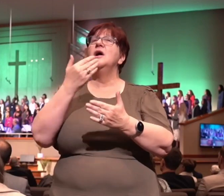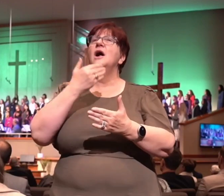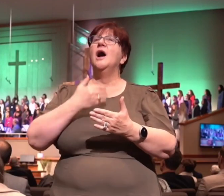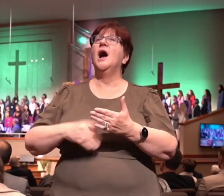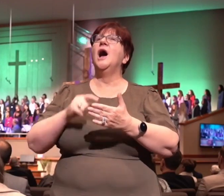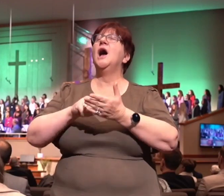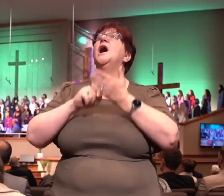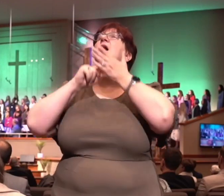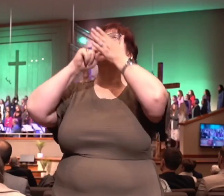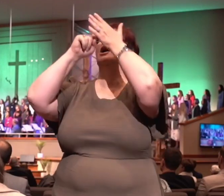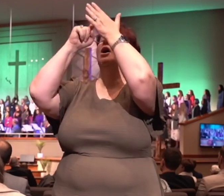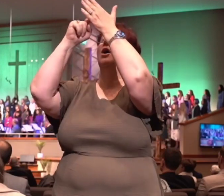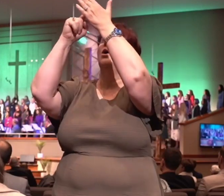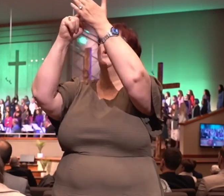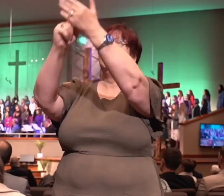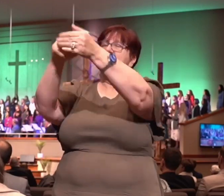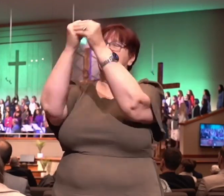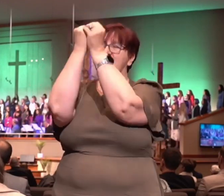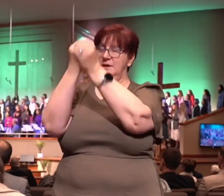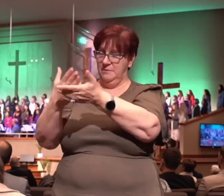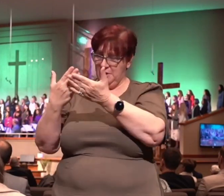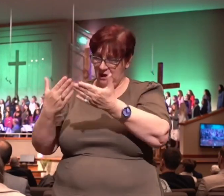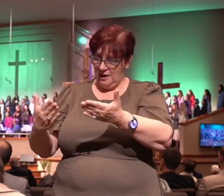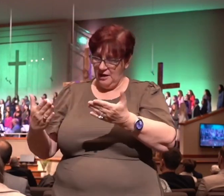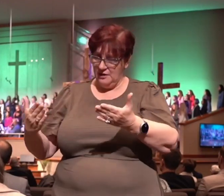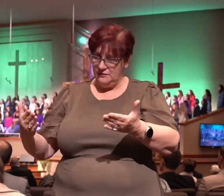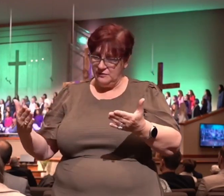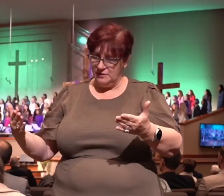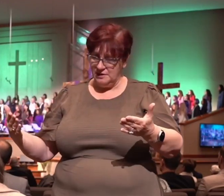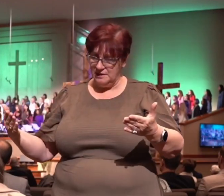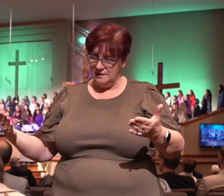All to Him I know.